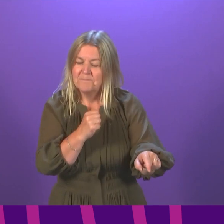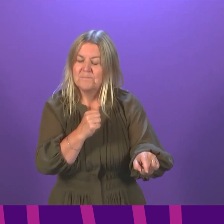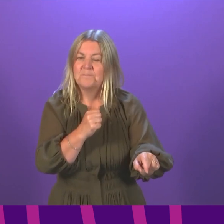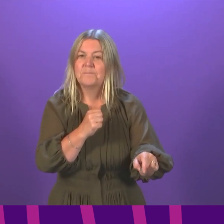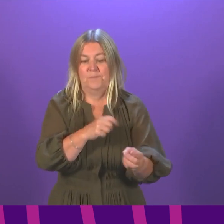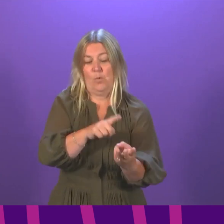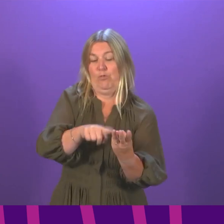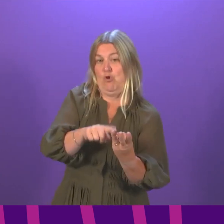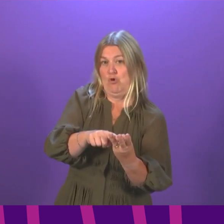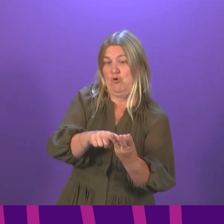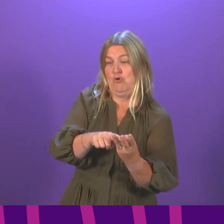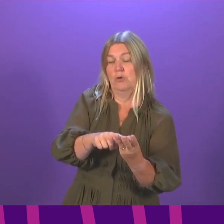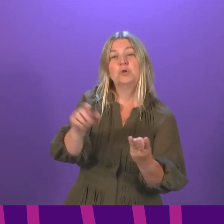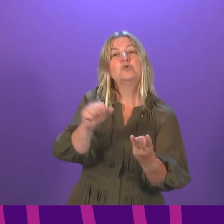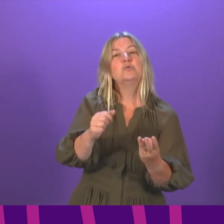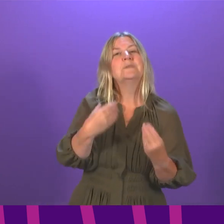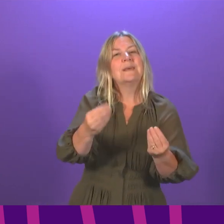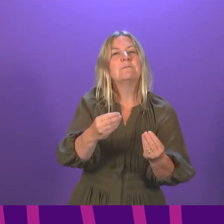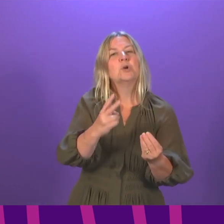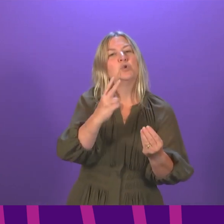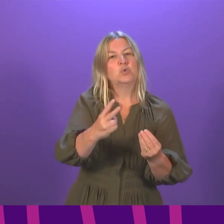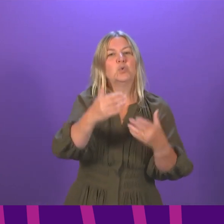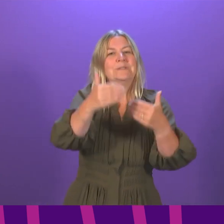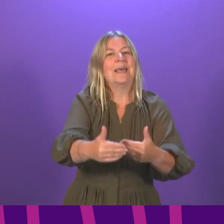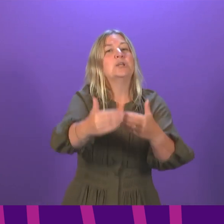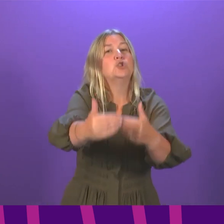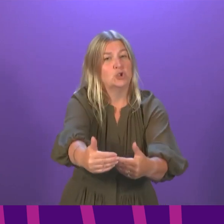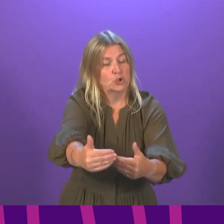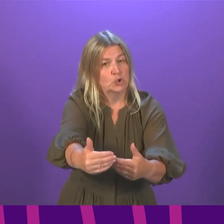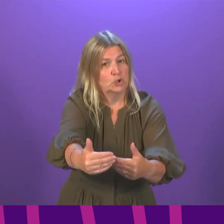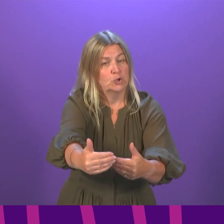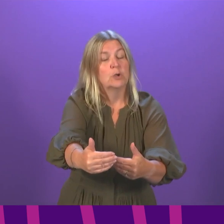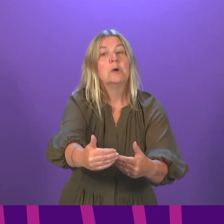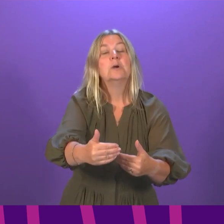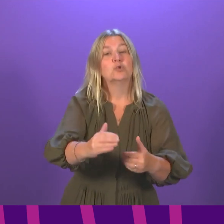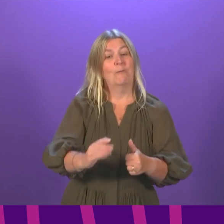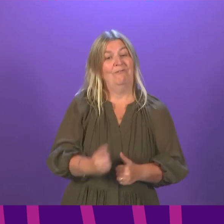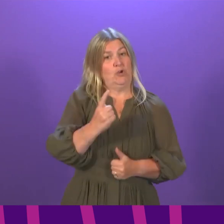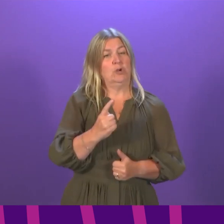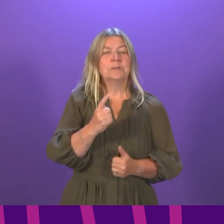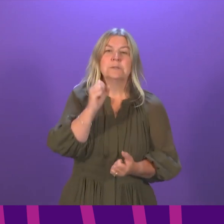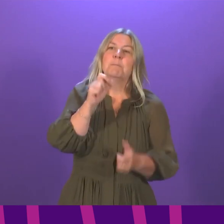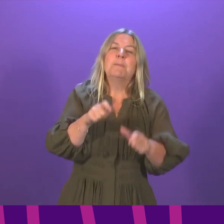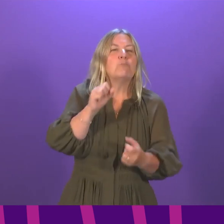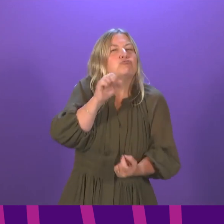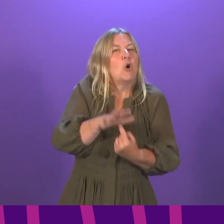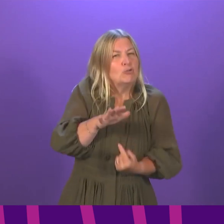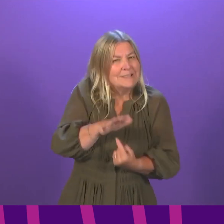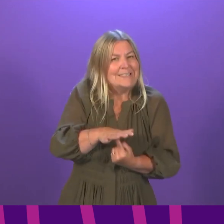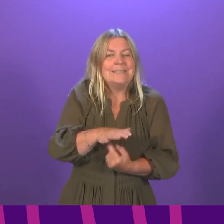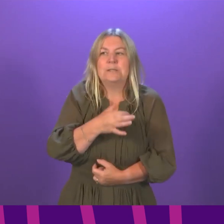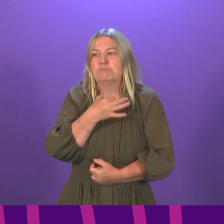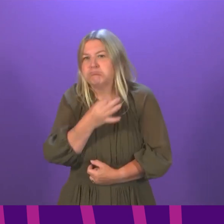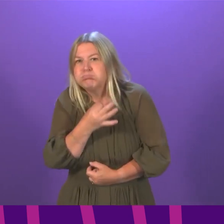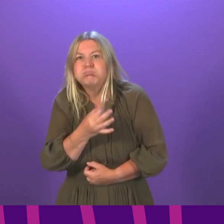offered in two stages. Firstly, to those prioritised by the JCVI as part of the vaccination rollout, notably those with suppressed